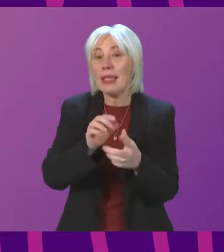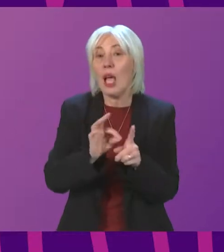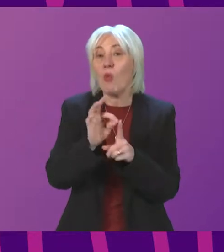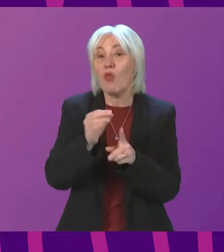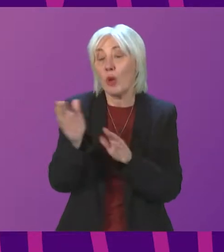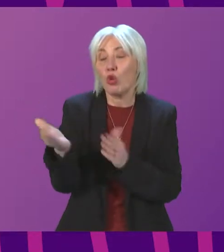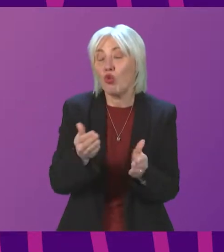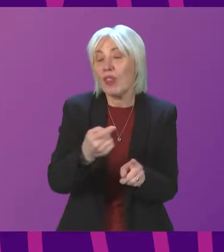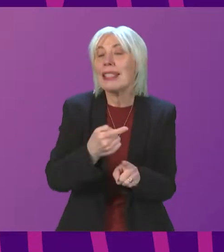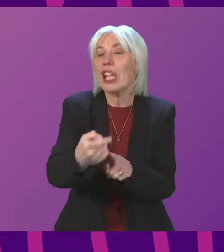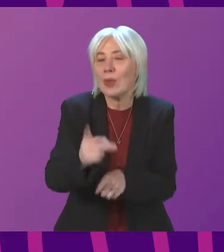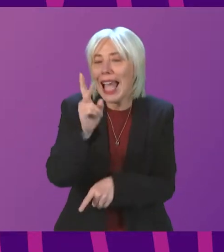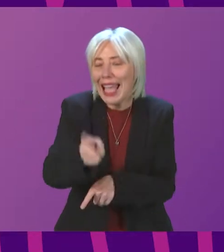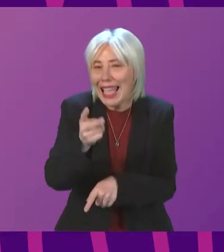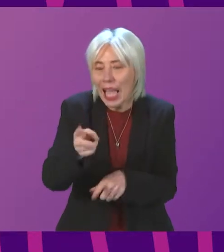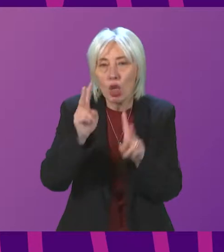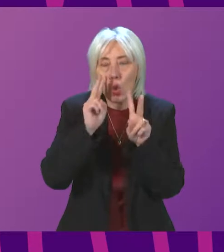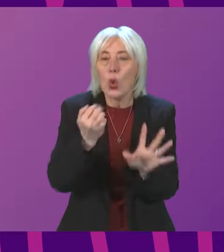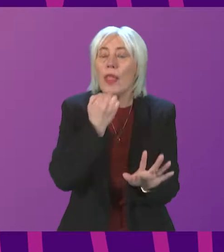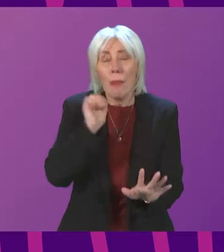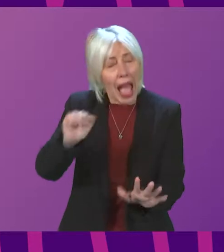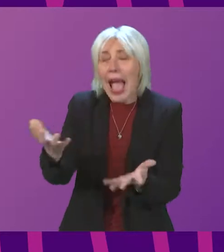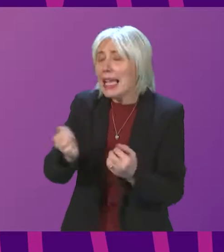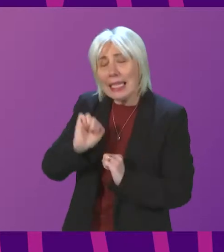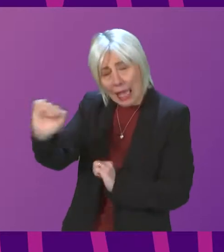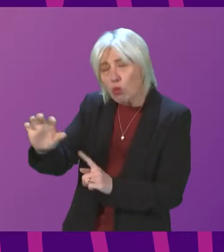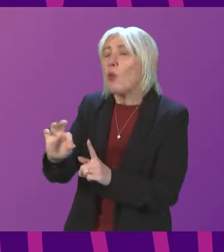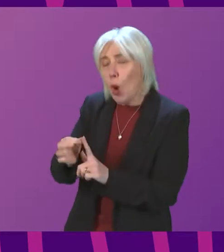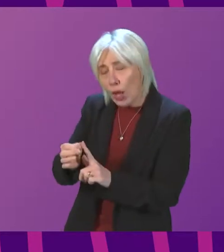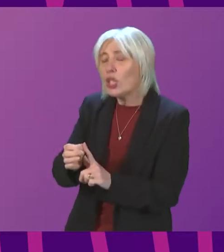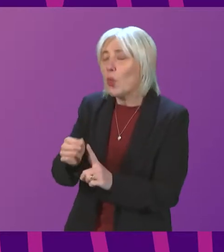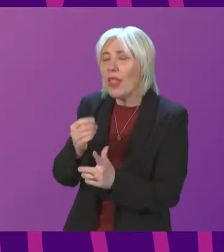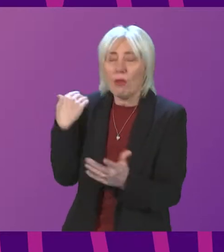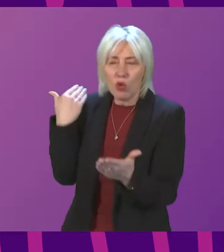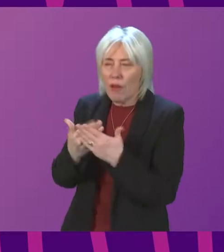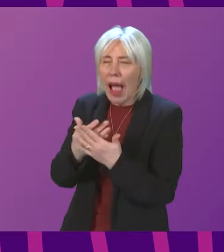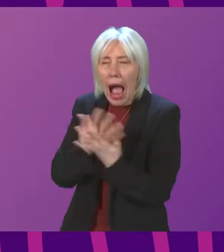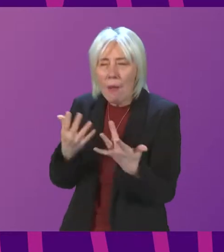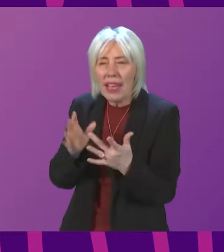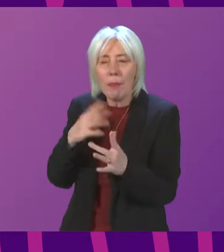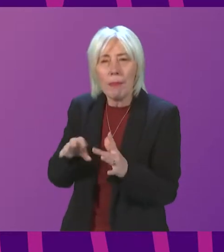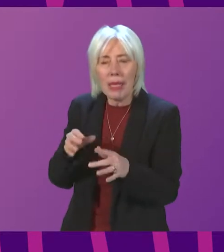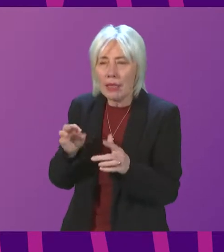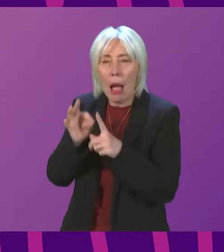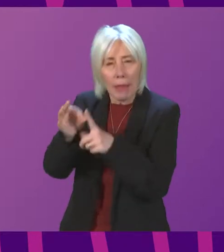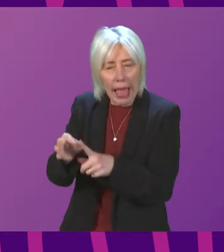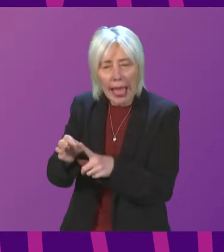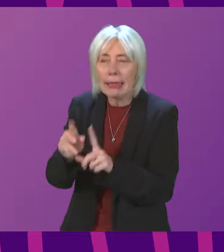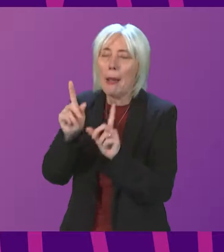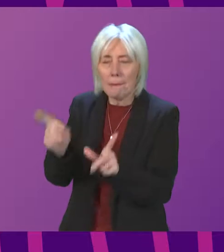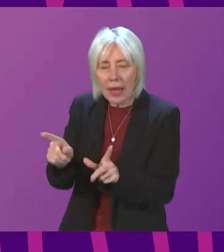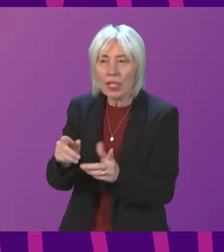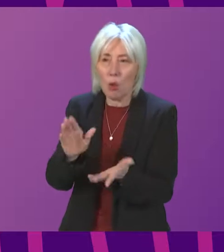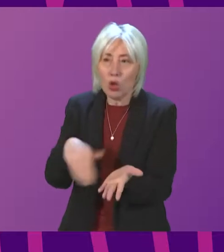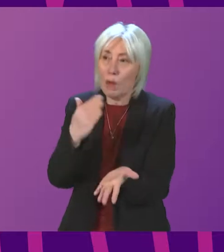next week to look again at the numbers. I take on board Mr Bibby's point with regard to the uptake this far, but I hope he will also join with me in ensuring